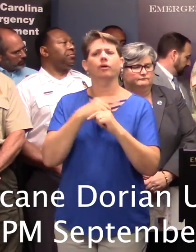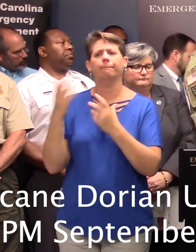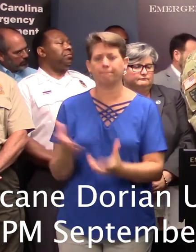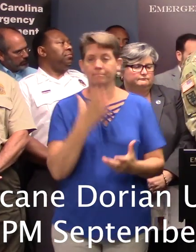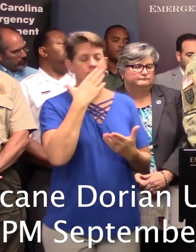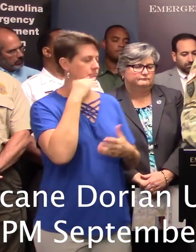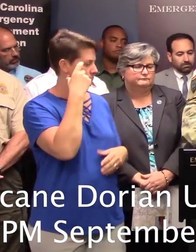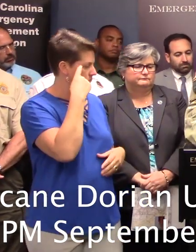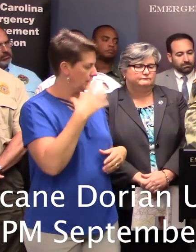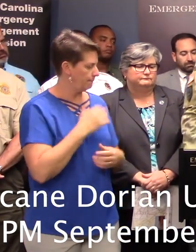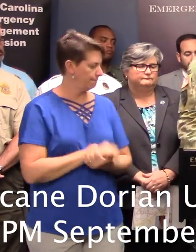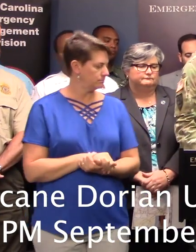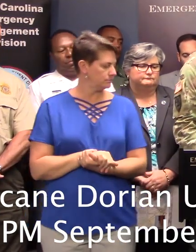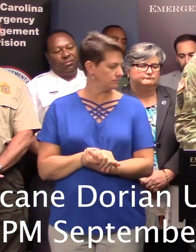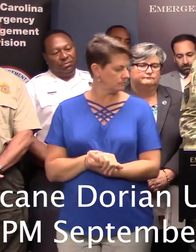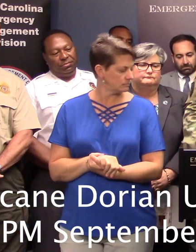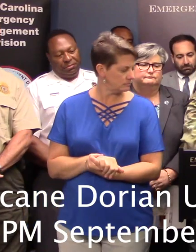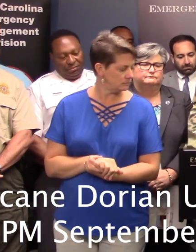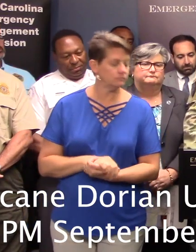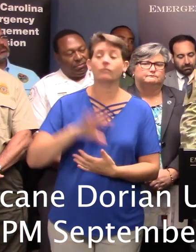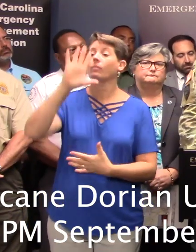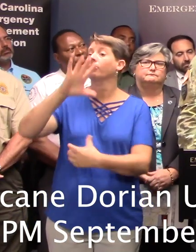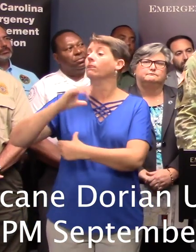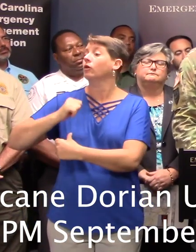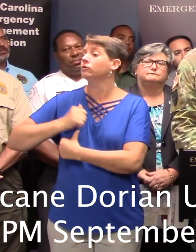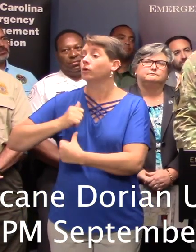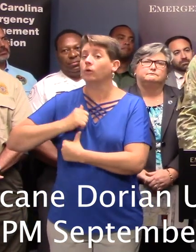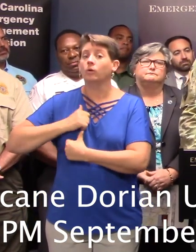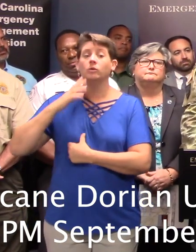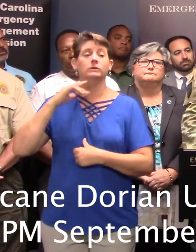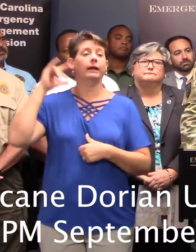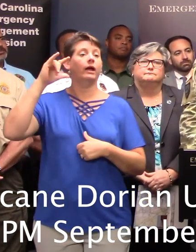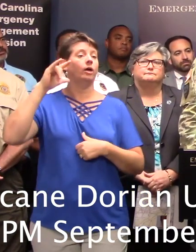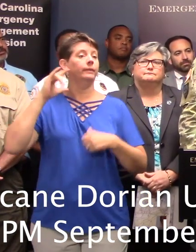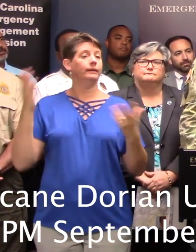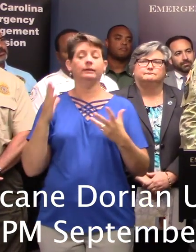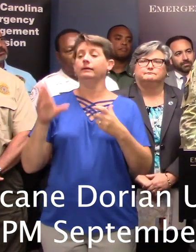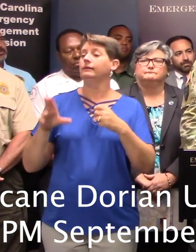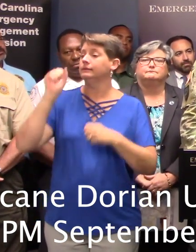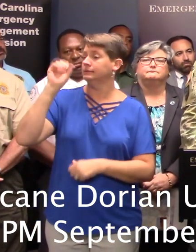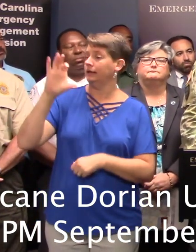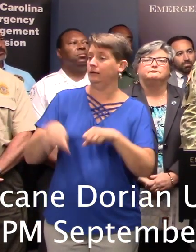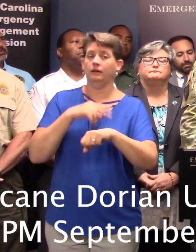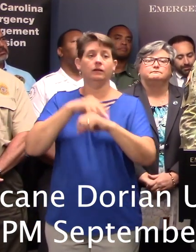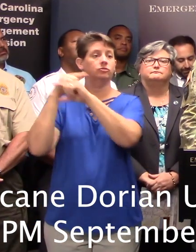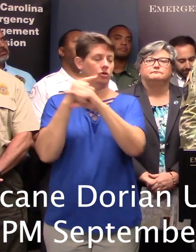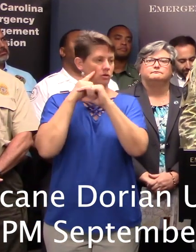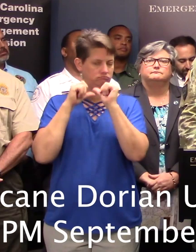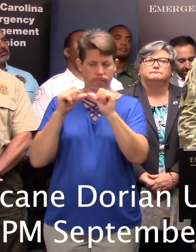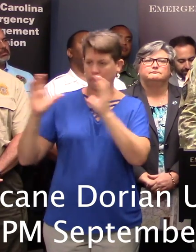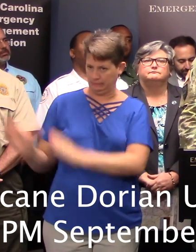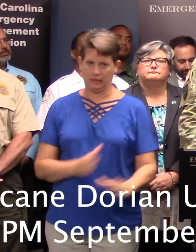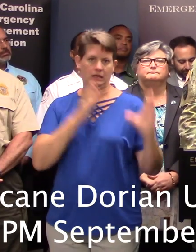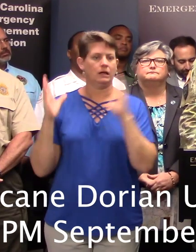Thank you, Governor. Yes, The soldiers and airmen of the South Carolina National Guard are continuing to prepare for this storm.